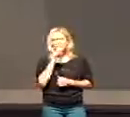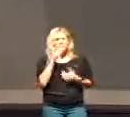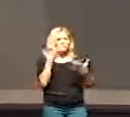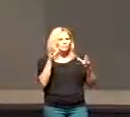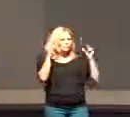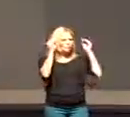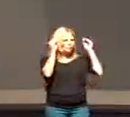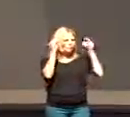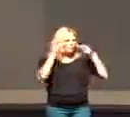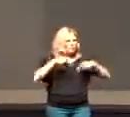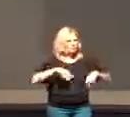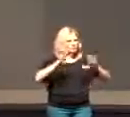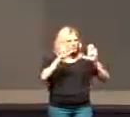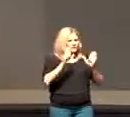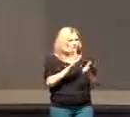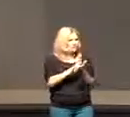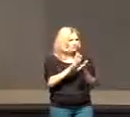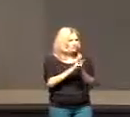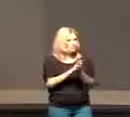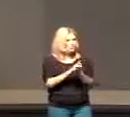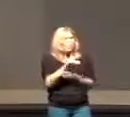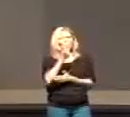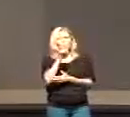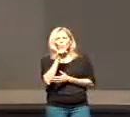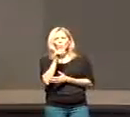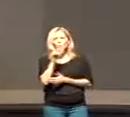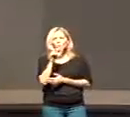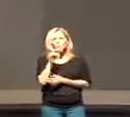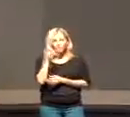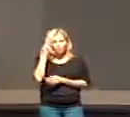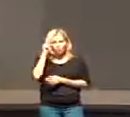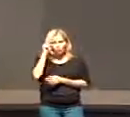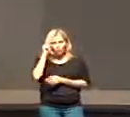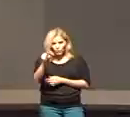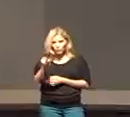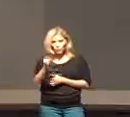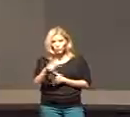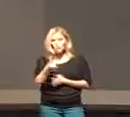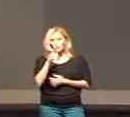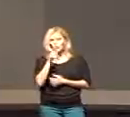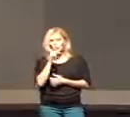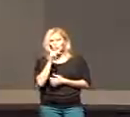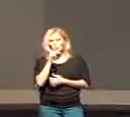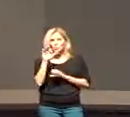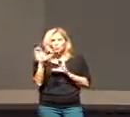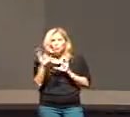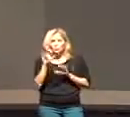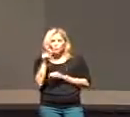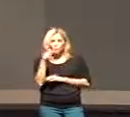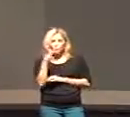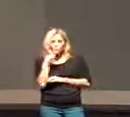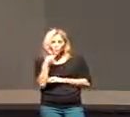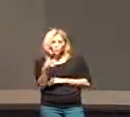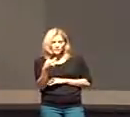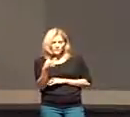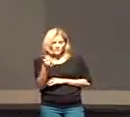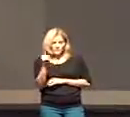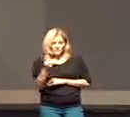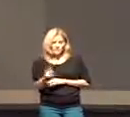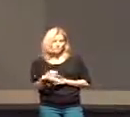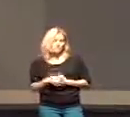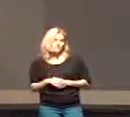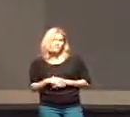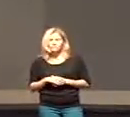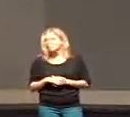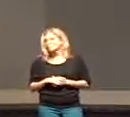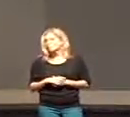in Sunday school to say who Jesus is. Who to you, who do you say Jesus